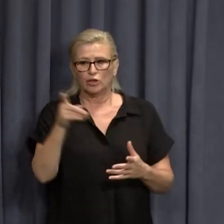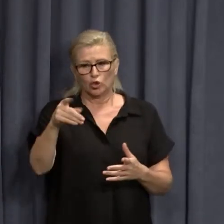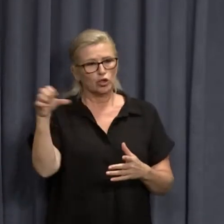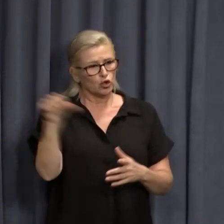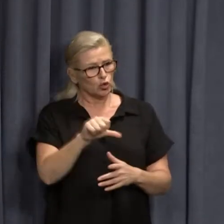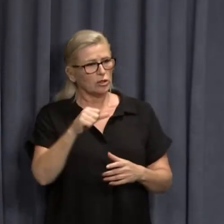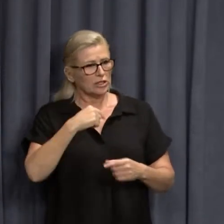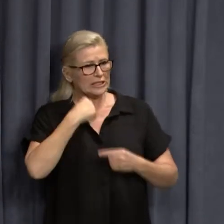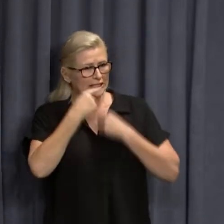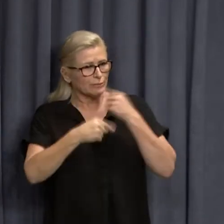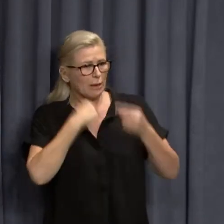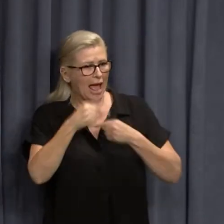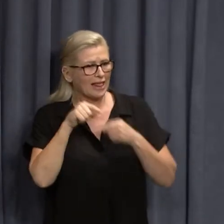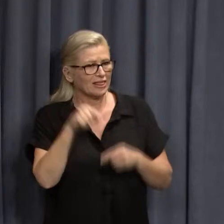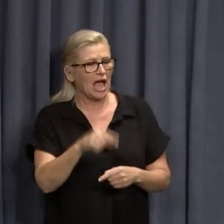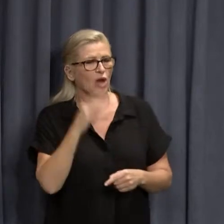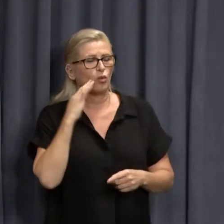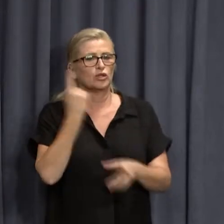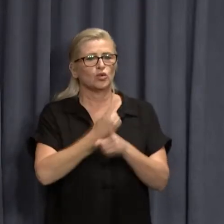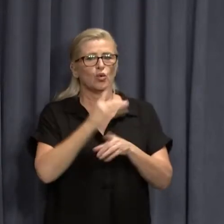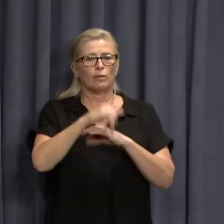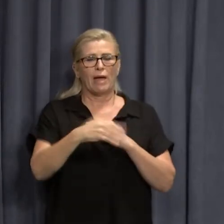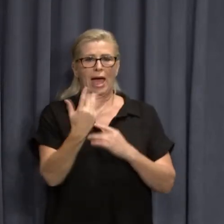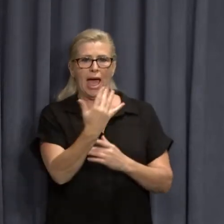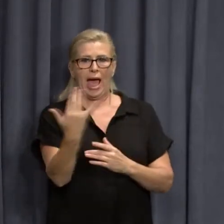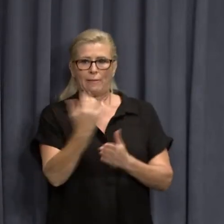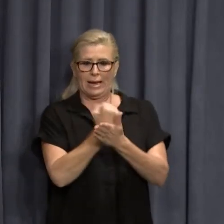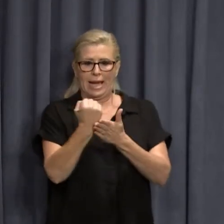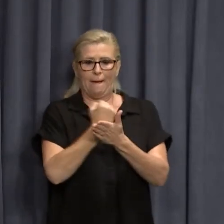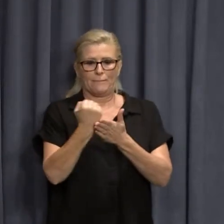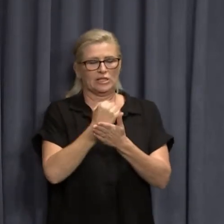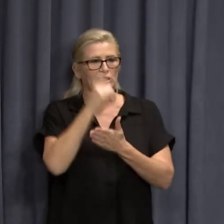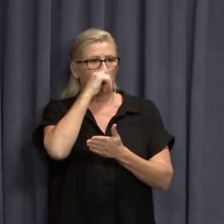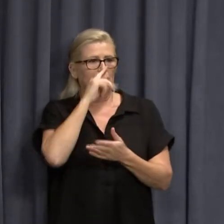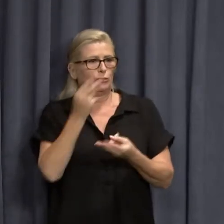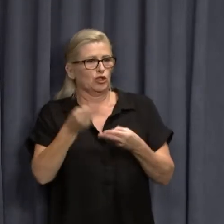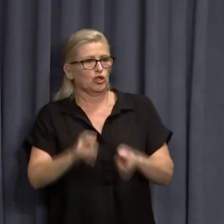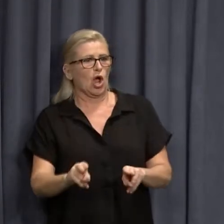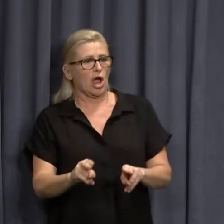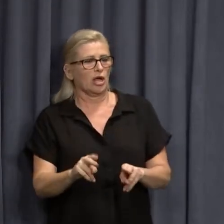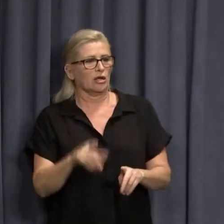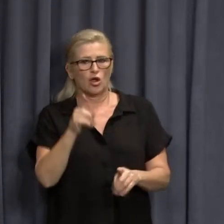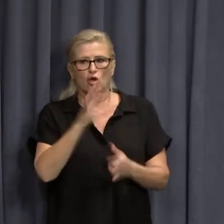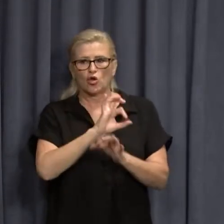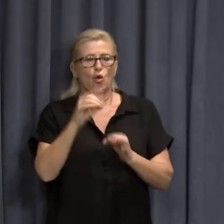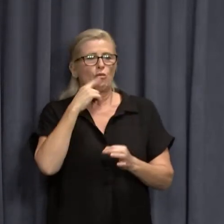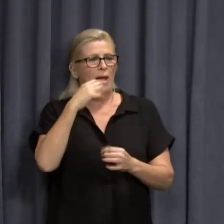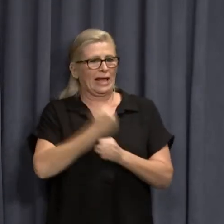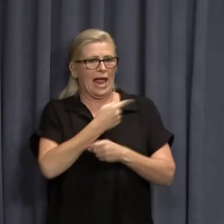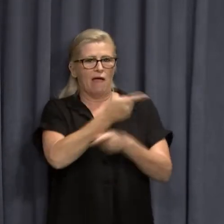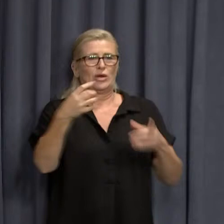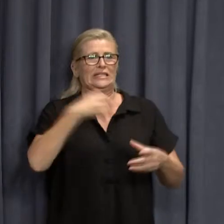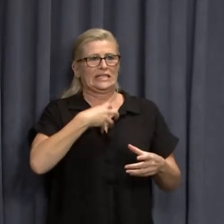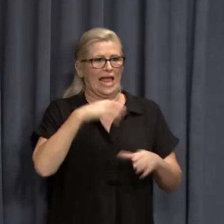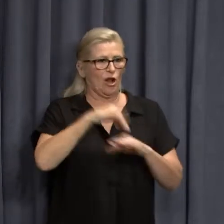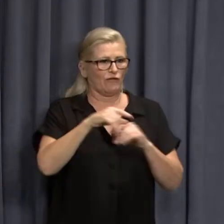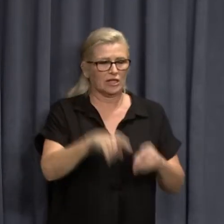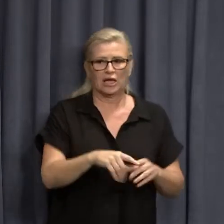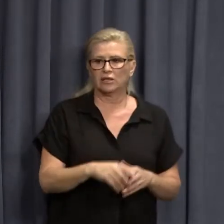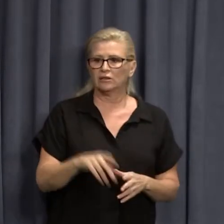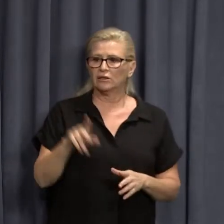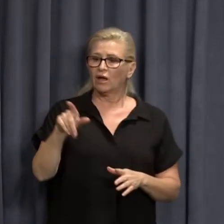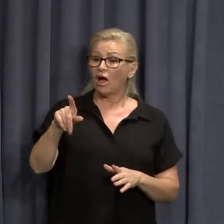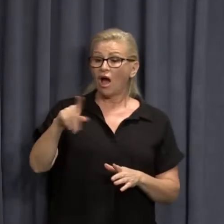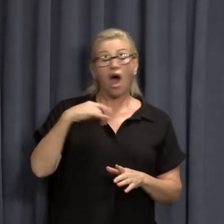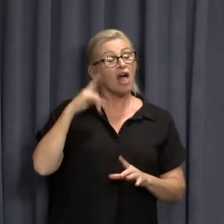when talking about death rates in other states rather than potentially fear-mongering? I think that's a very unfair